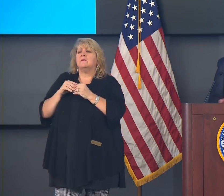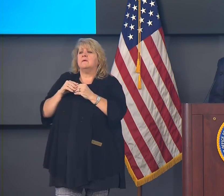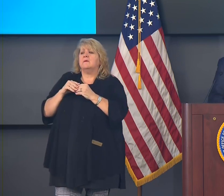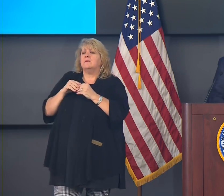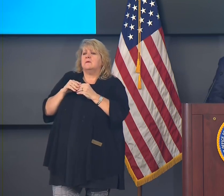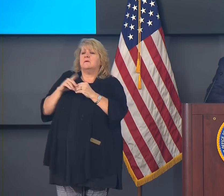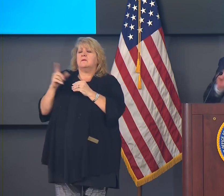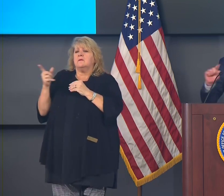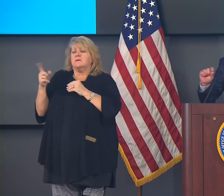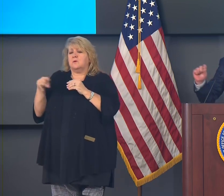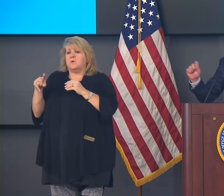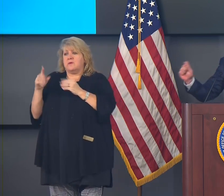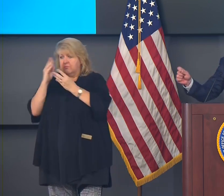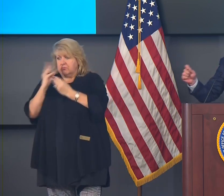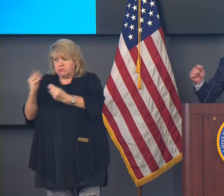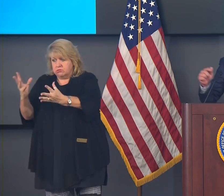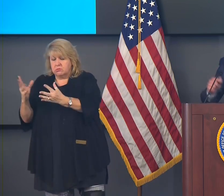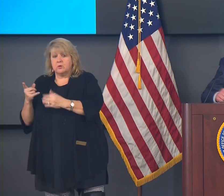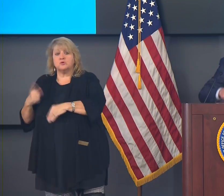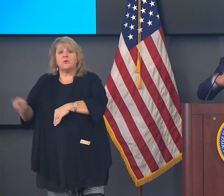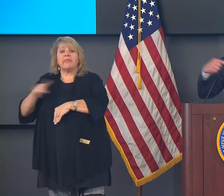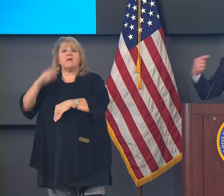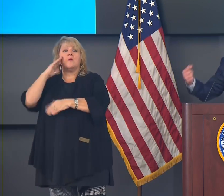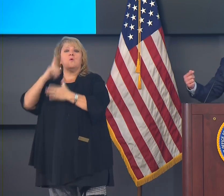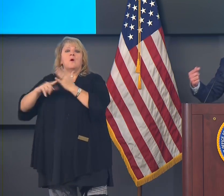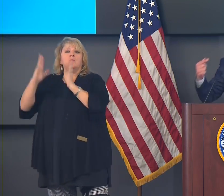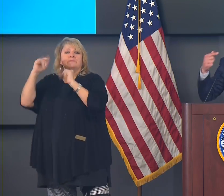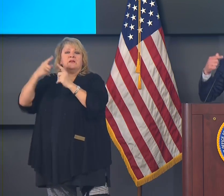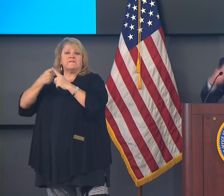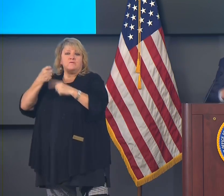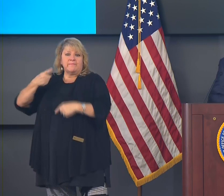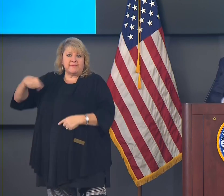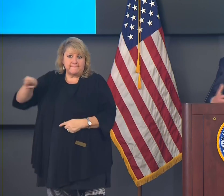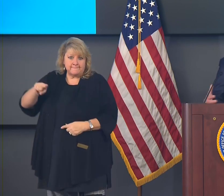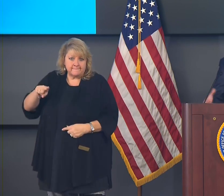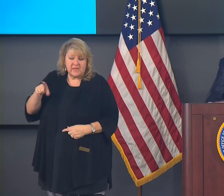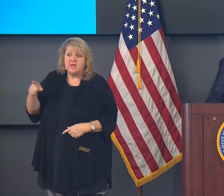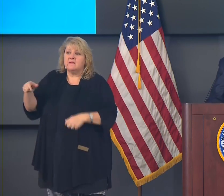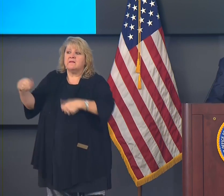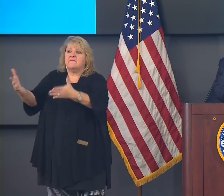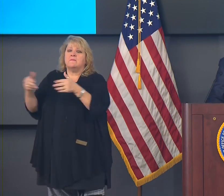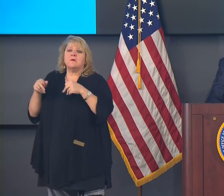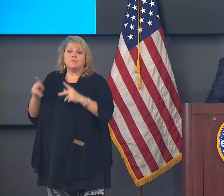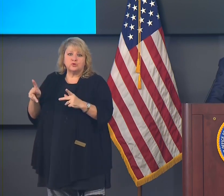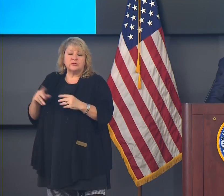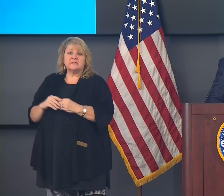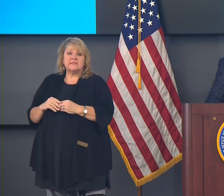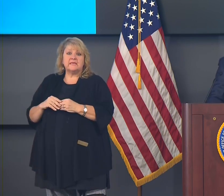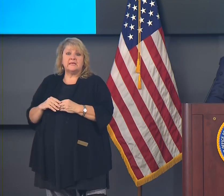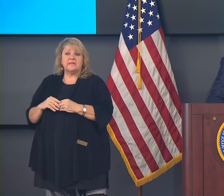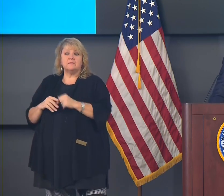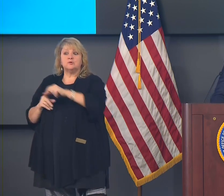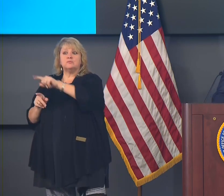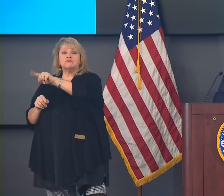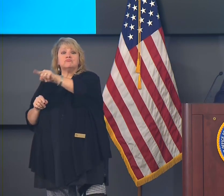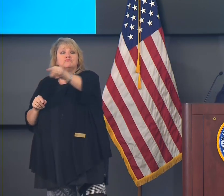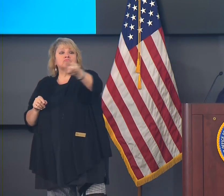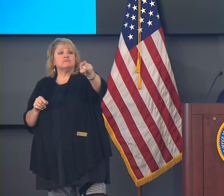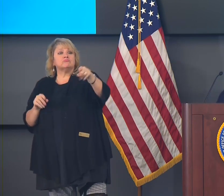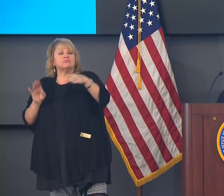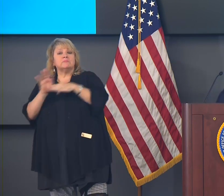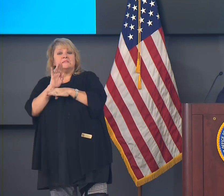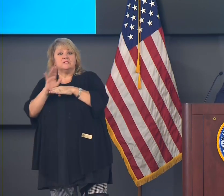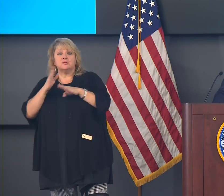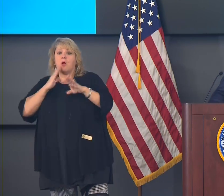extent possible so that they know what's expected of them and they give it an opportunity if they're operating in good faith. And the overwhelming